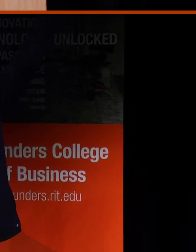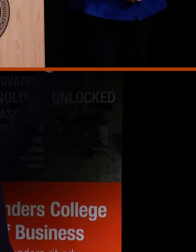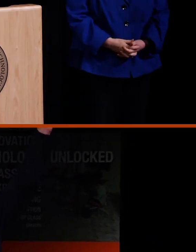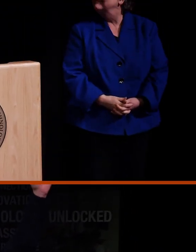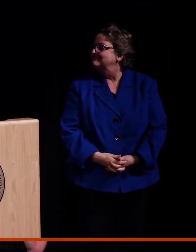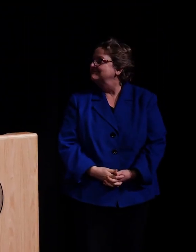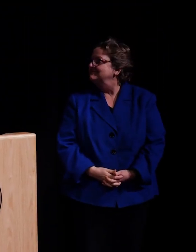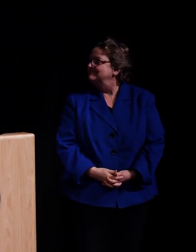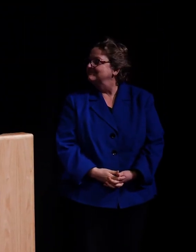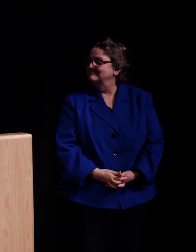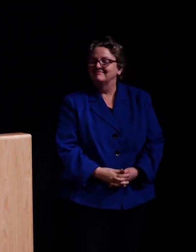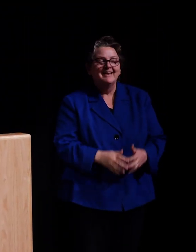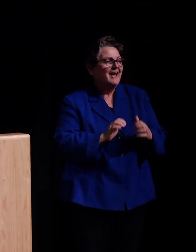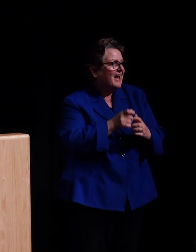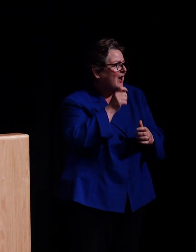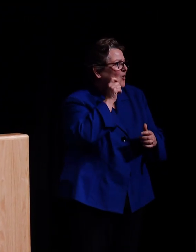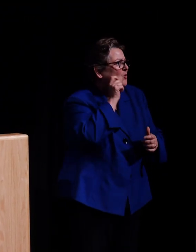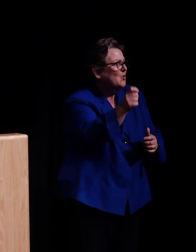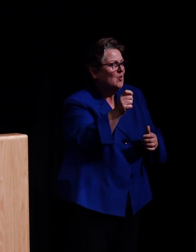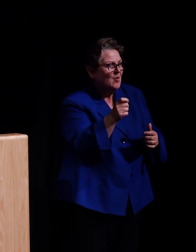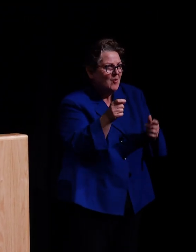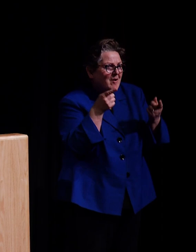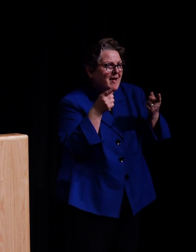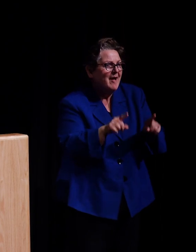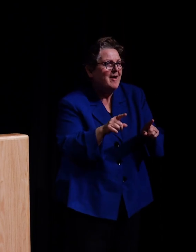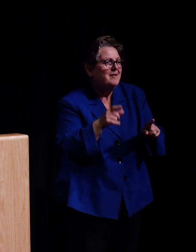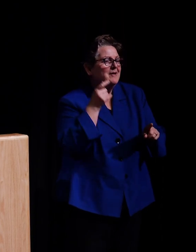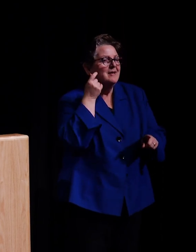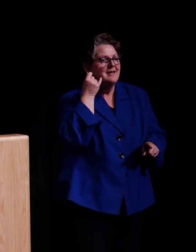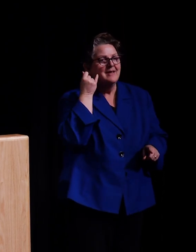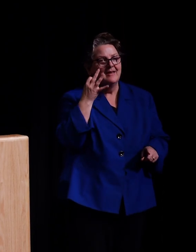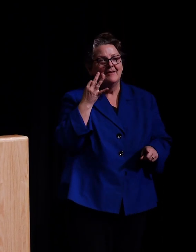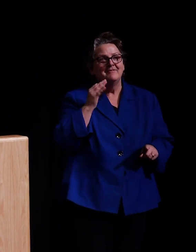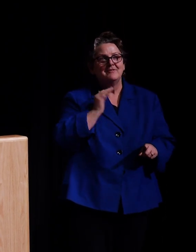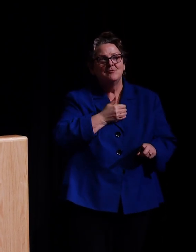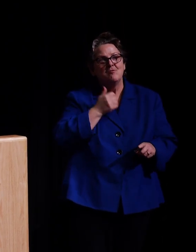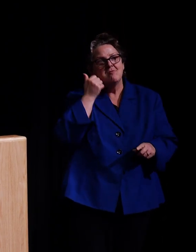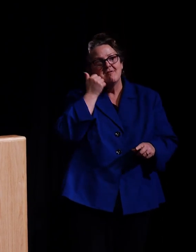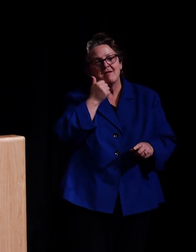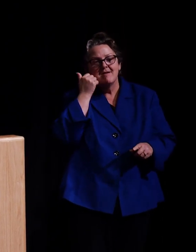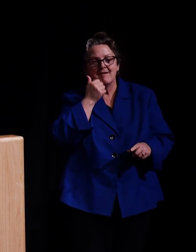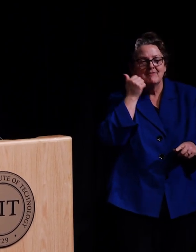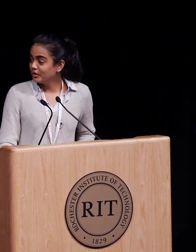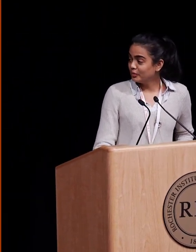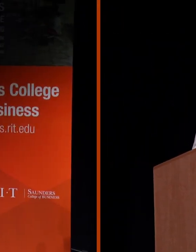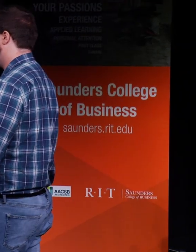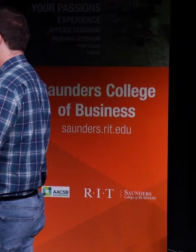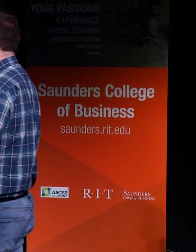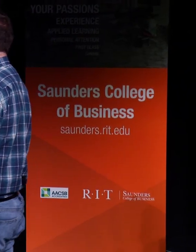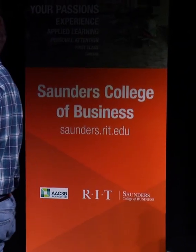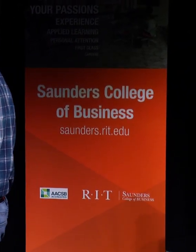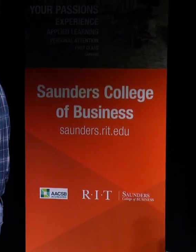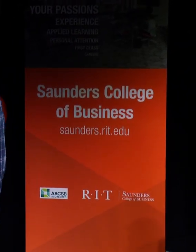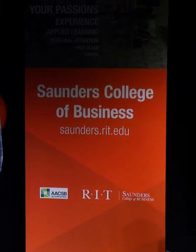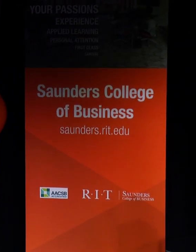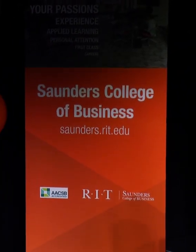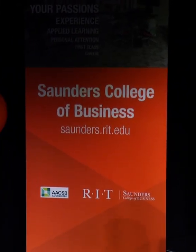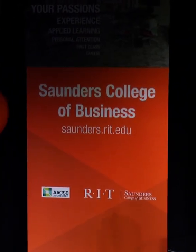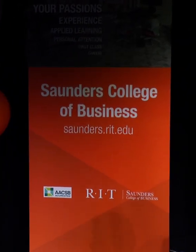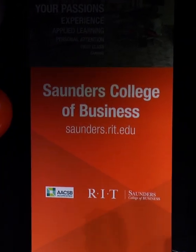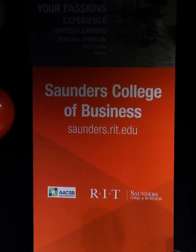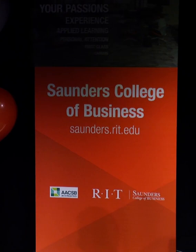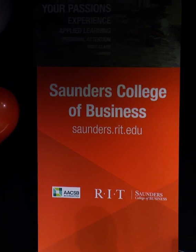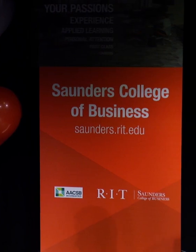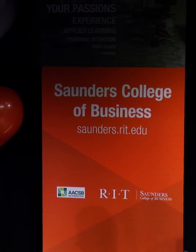see, show of hands. How cool would it be if you could turn your R&R time into a seamless shopping experience? Heart Health Intelligence has